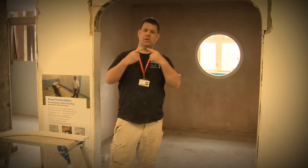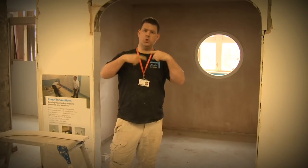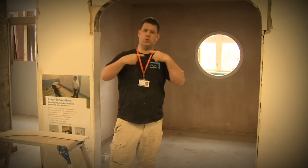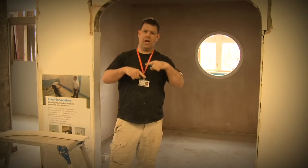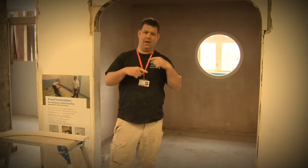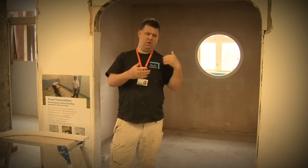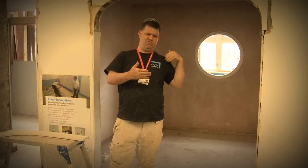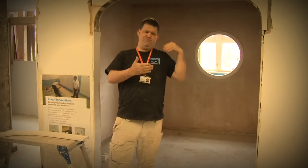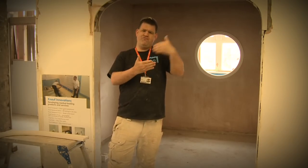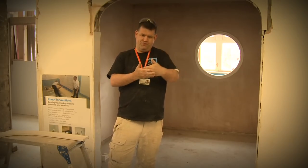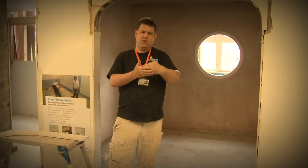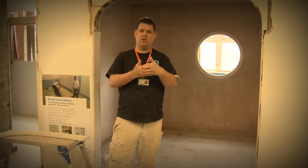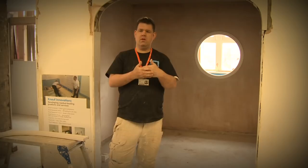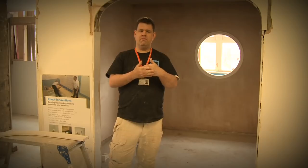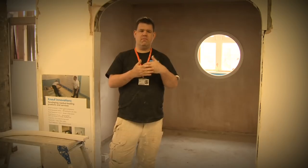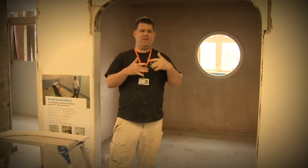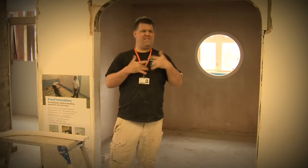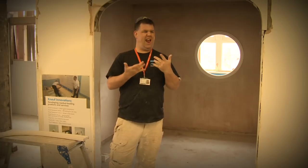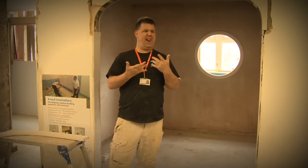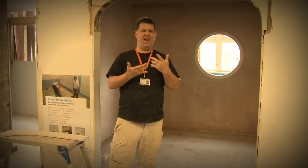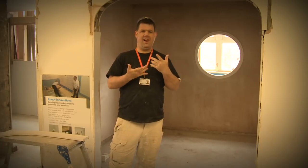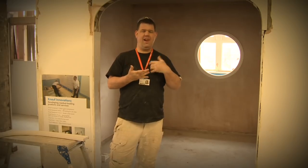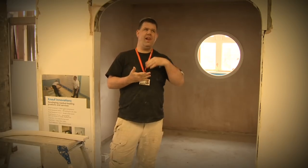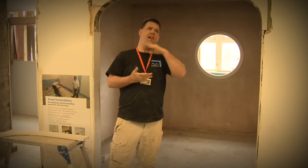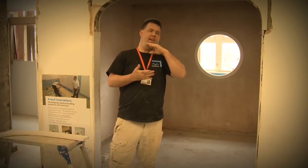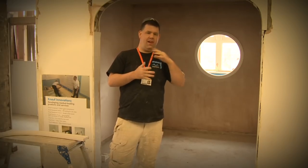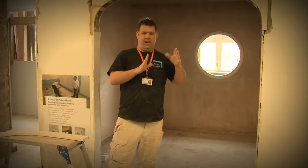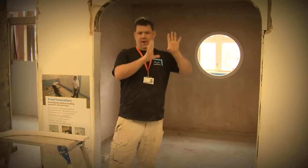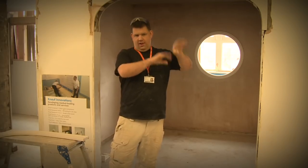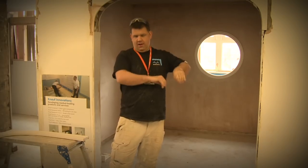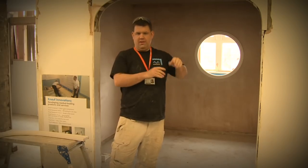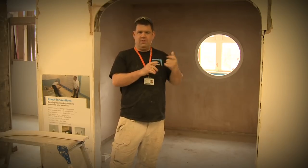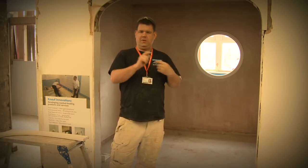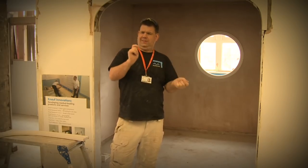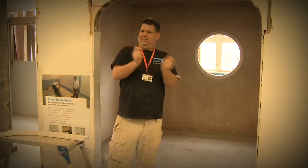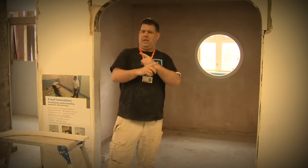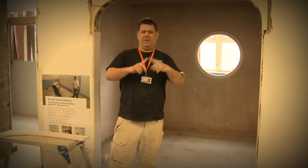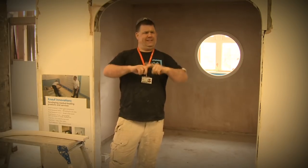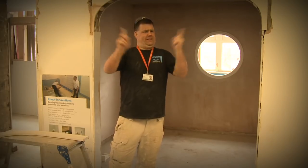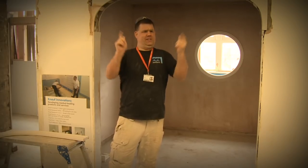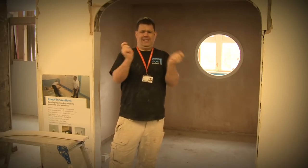Some while ago I worked as a British Sign Language tutor but I felt I needed a change. I wanted to do something different.